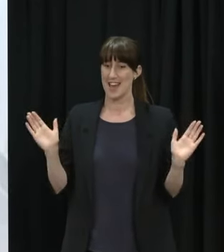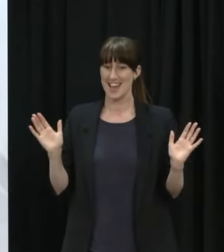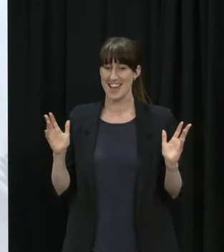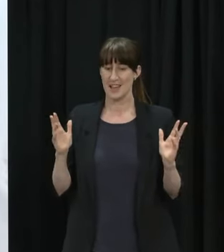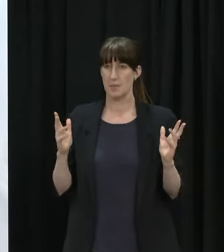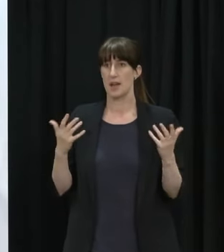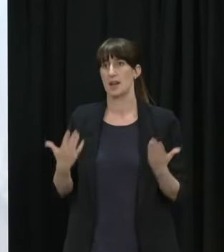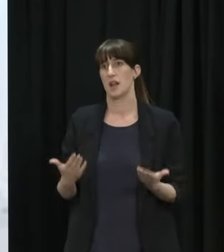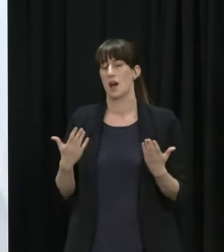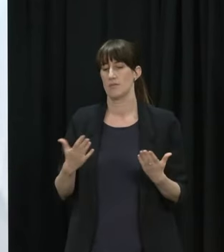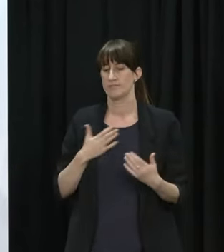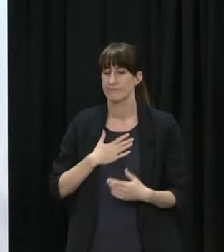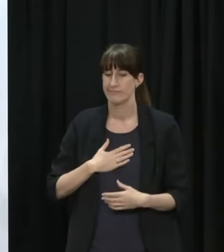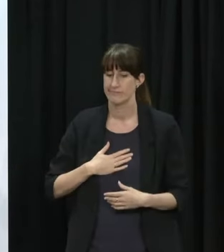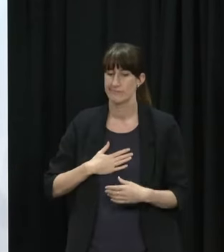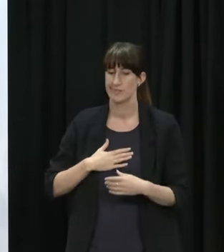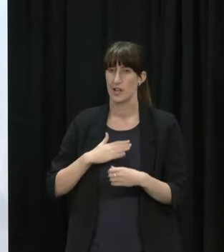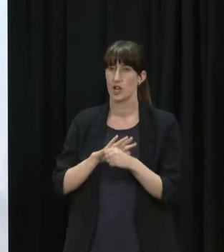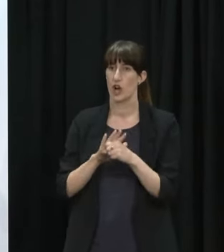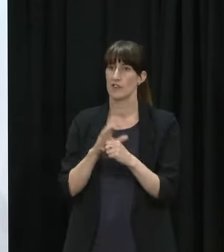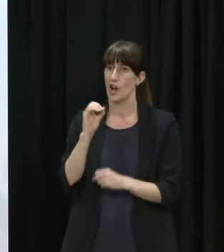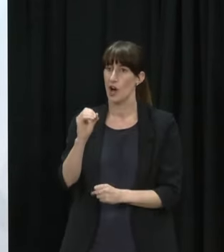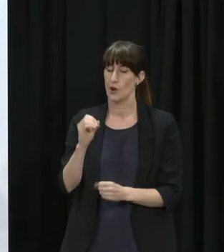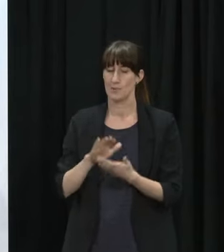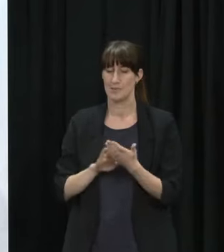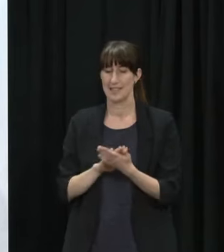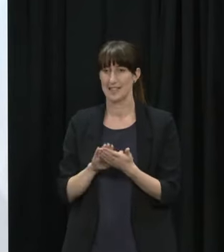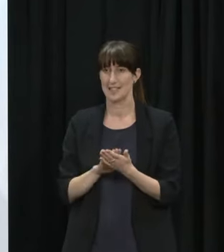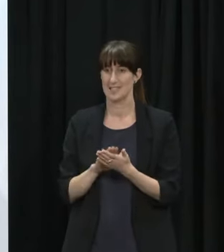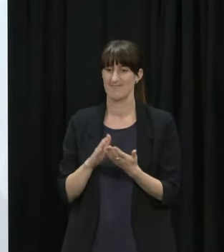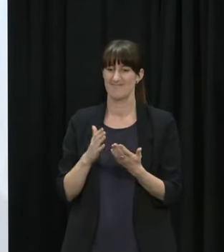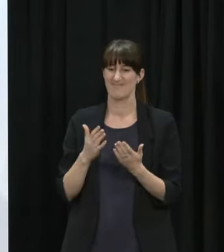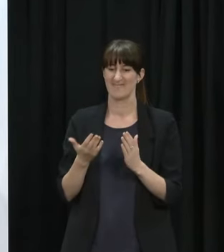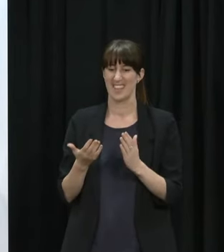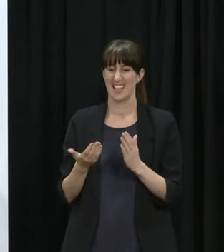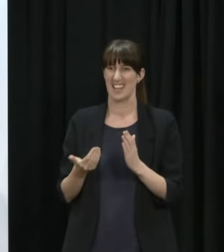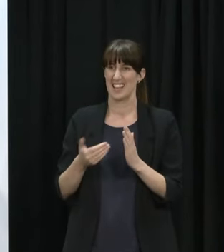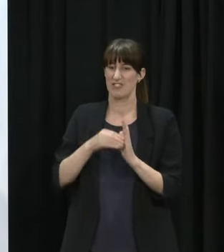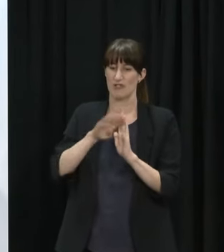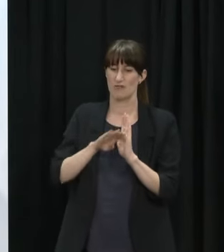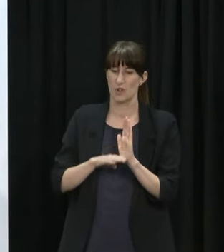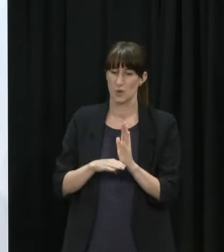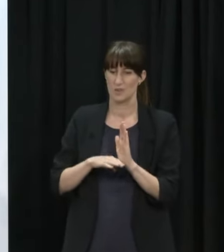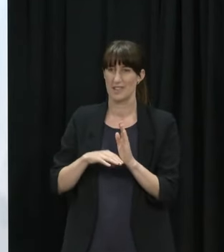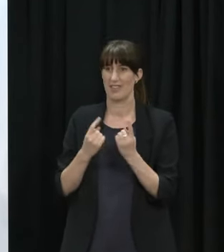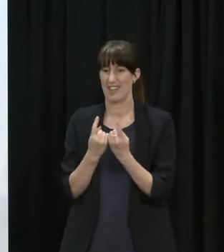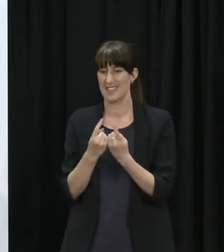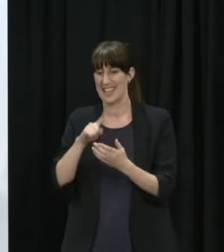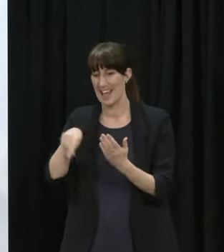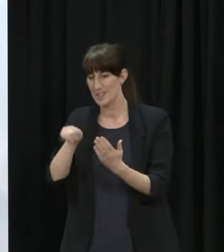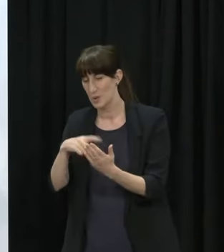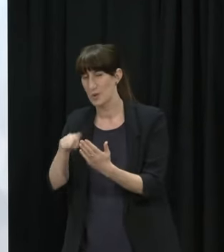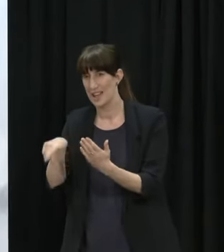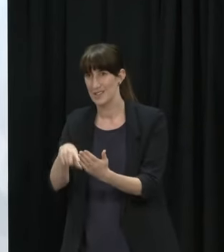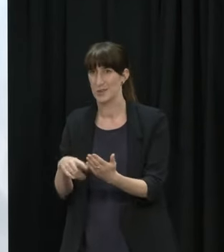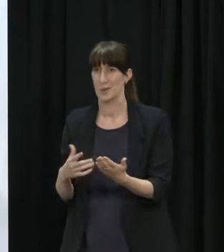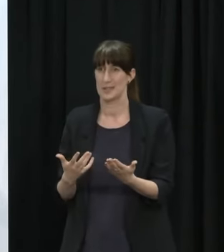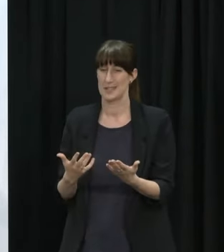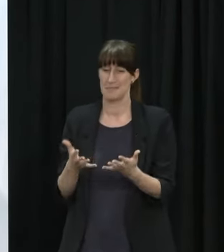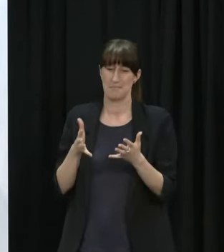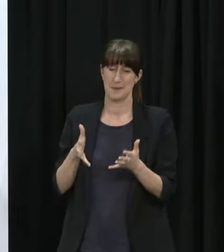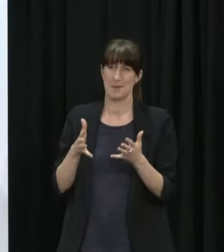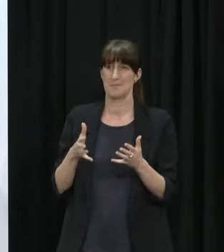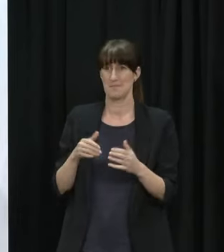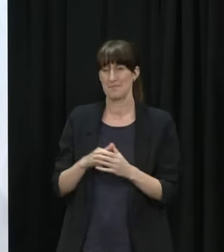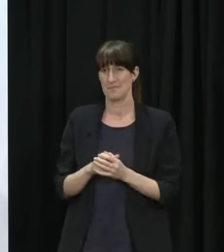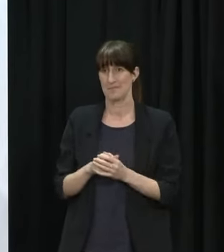to reimpose restrictions and so you know I think the whole you know globe continues to be challenged by COVID-19 but I want